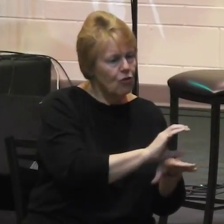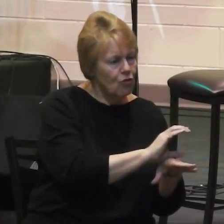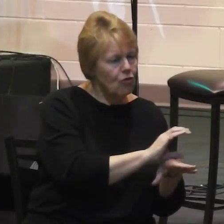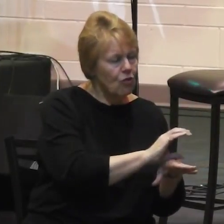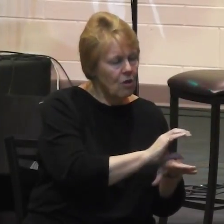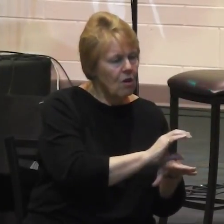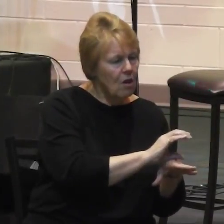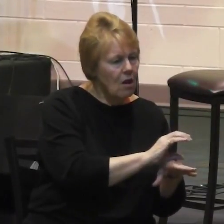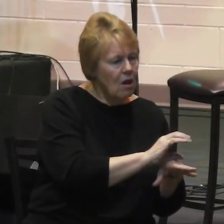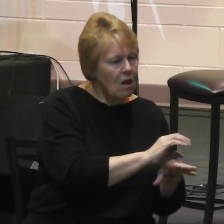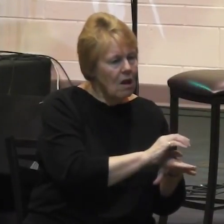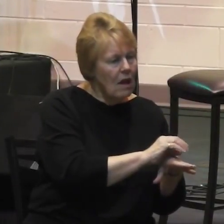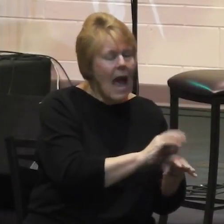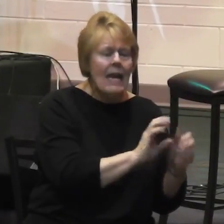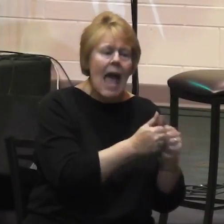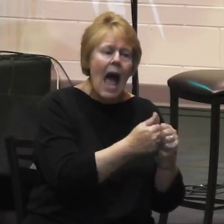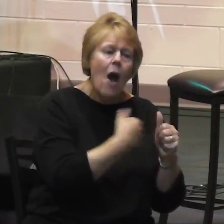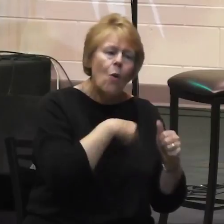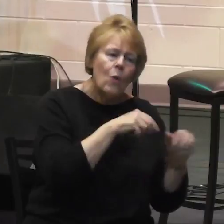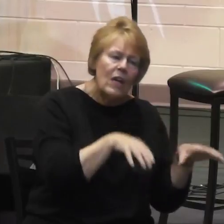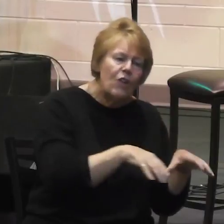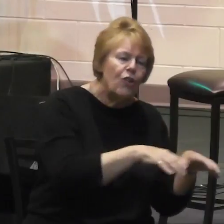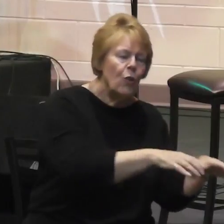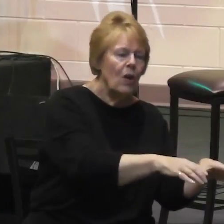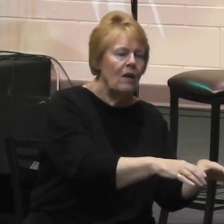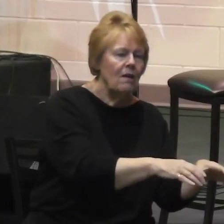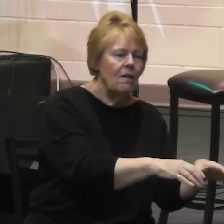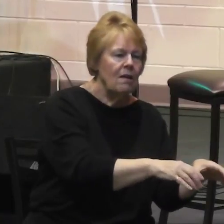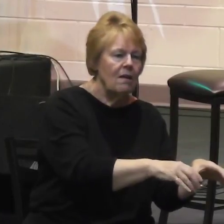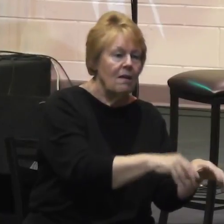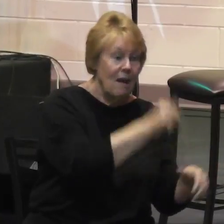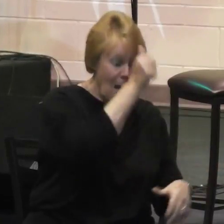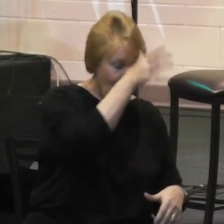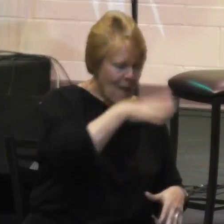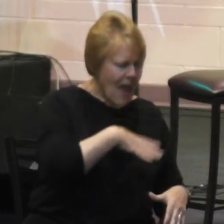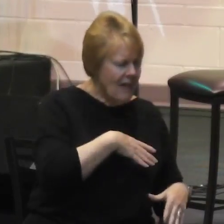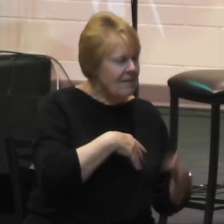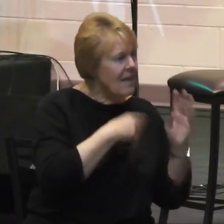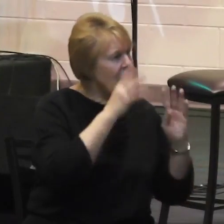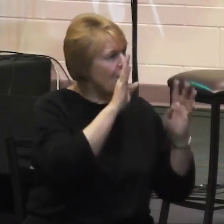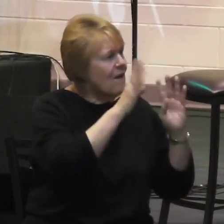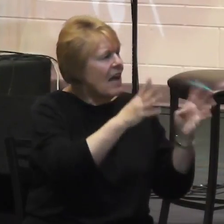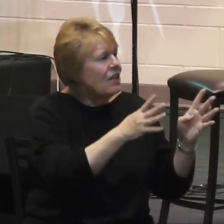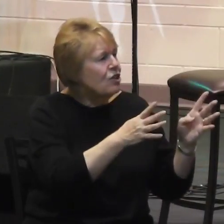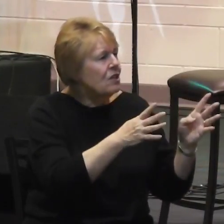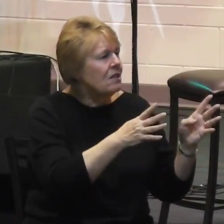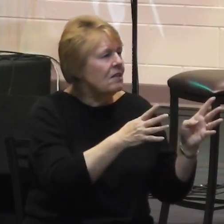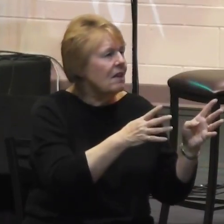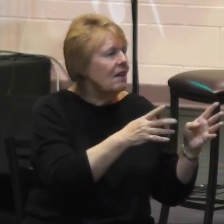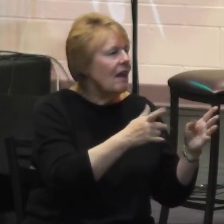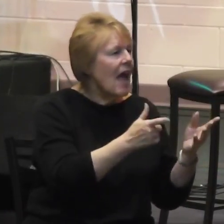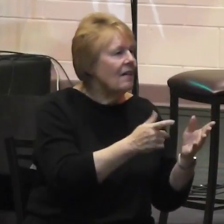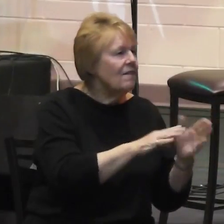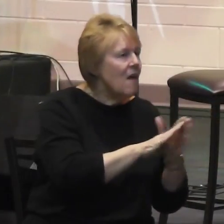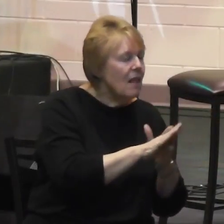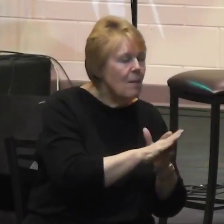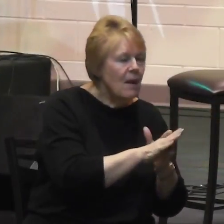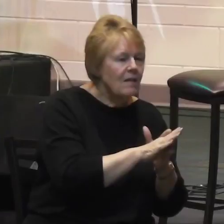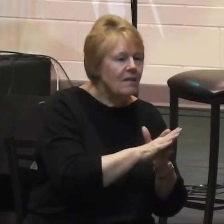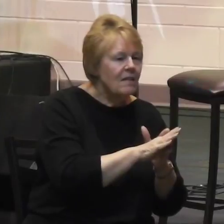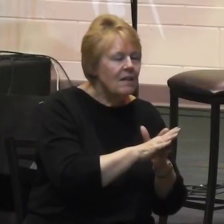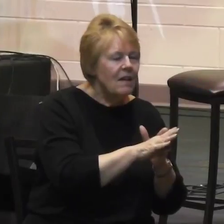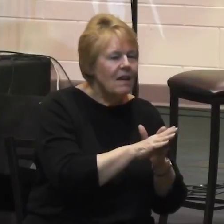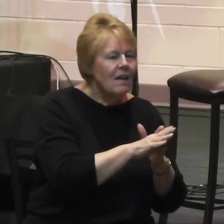of methods that man's innovation and creativity is exercised. You know a local church understands